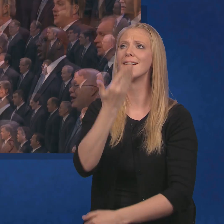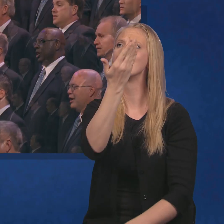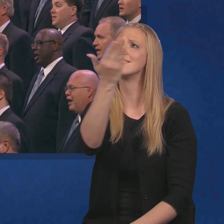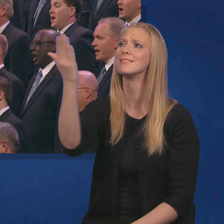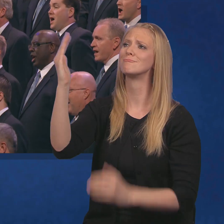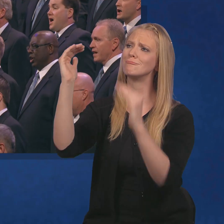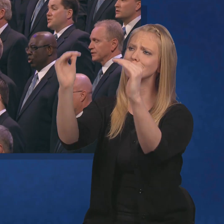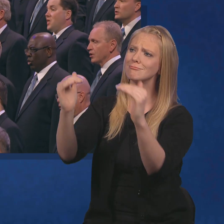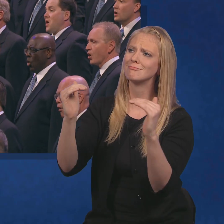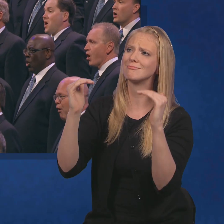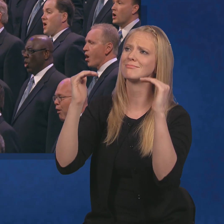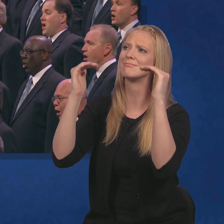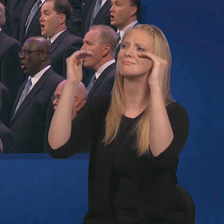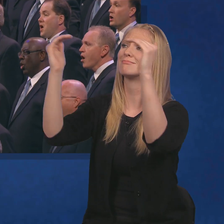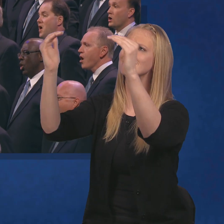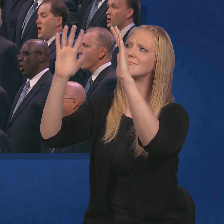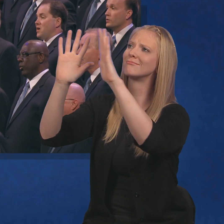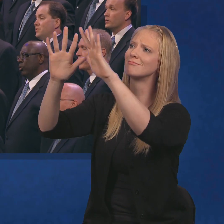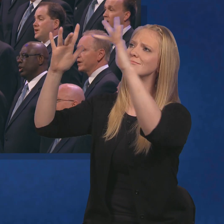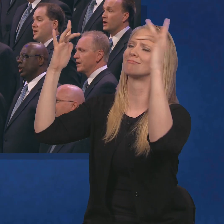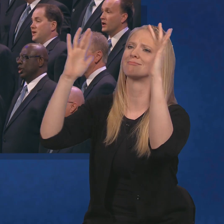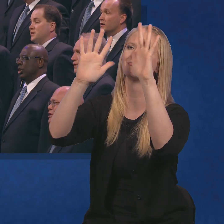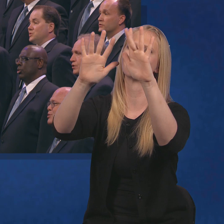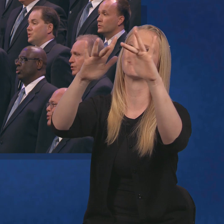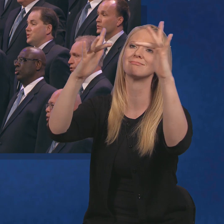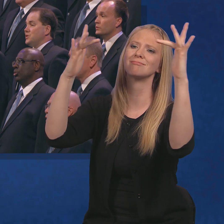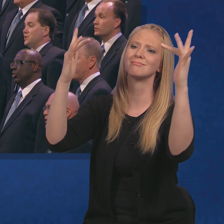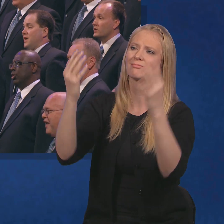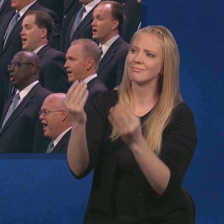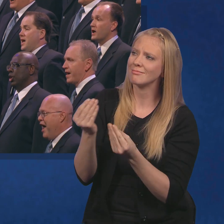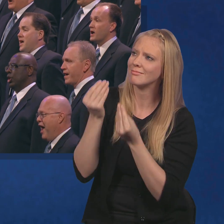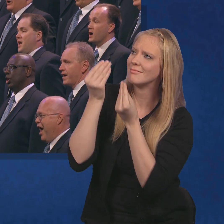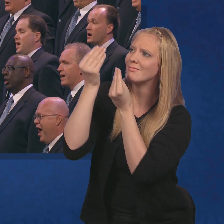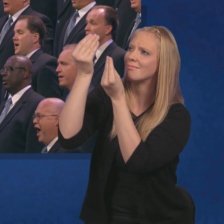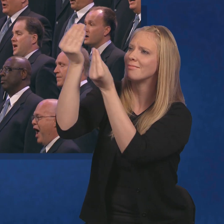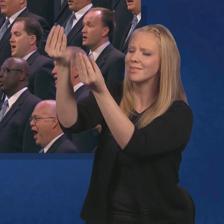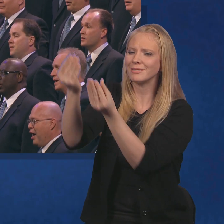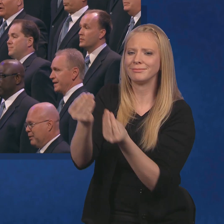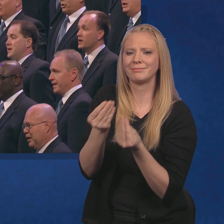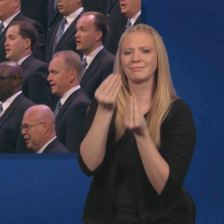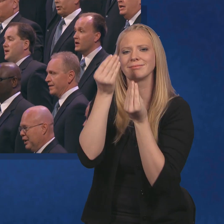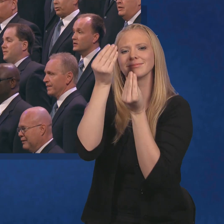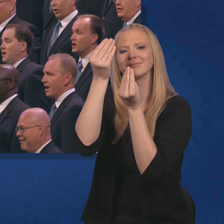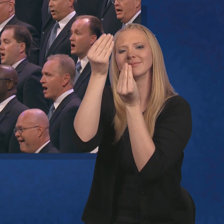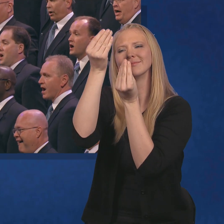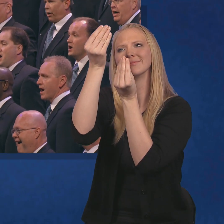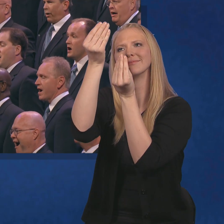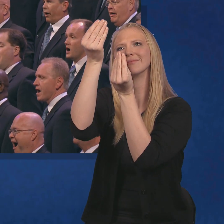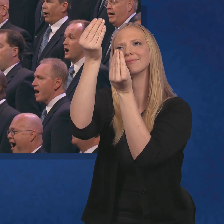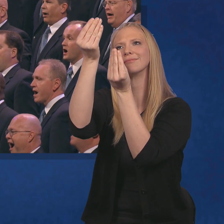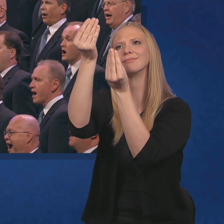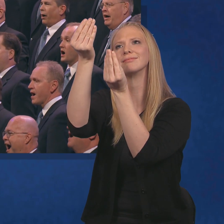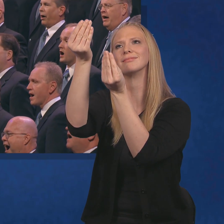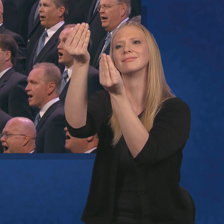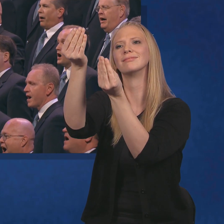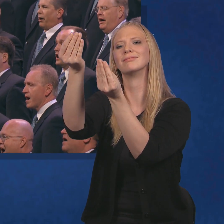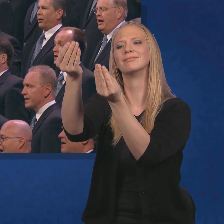Let glory to them in the